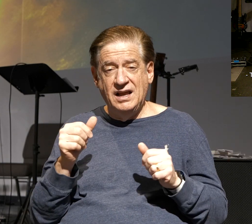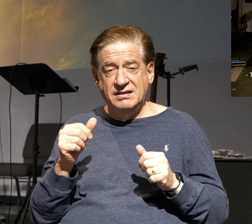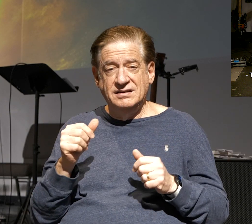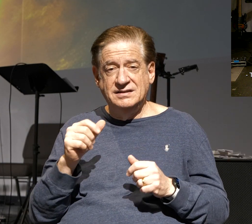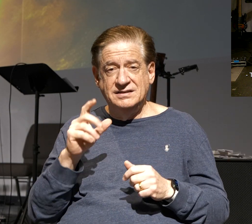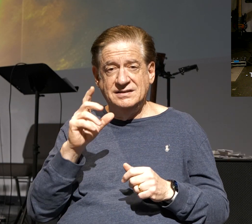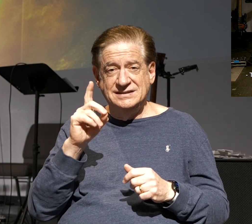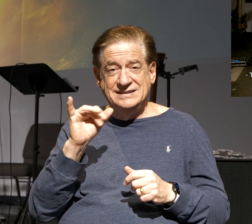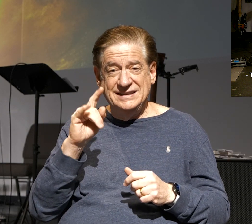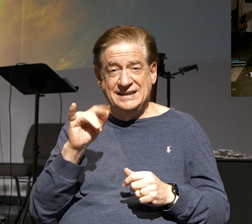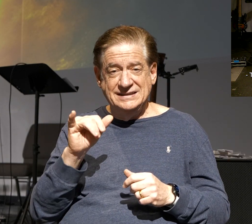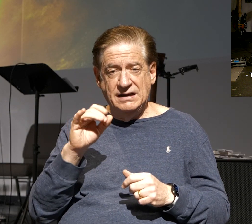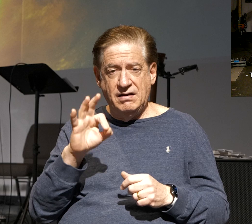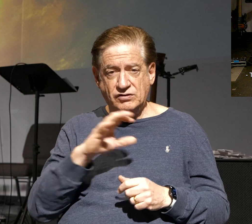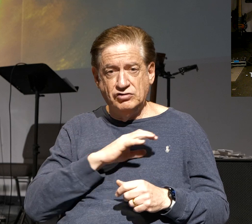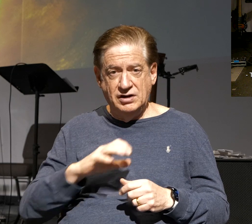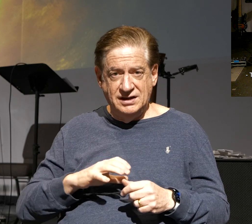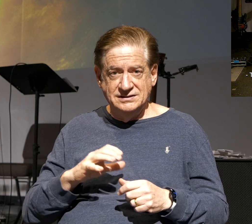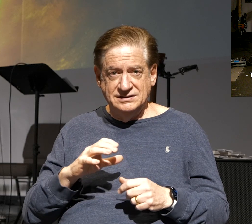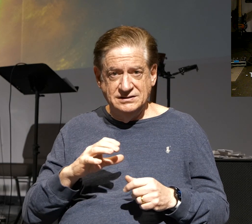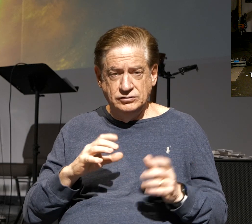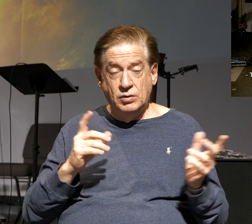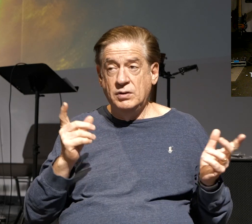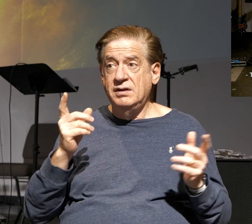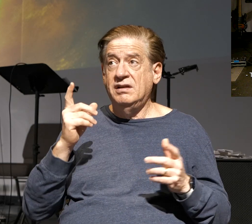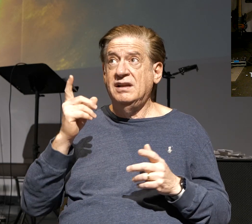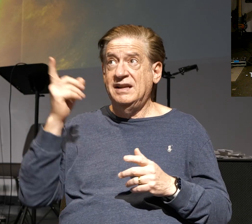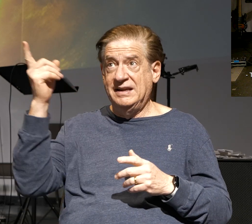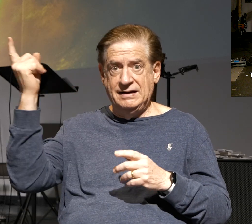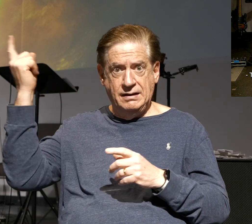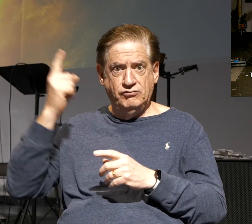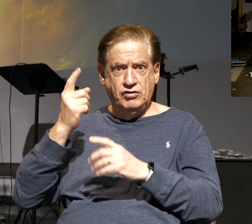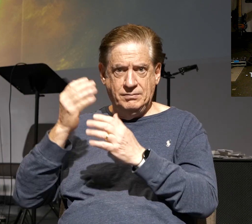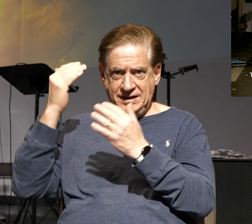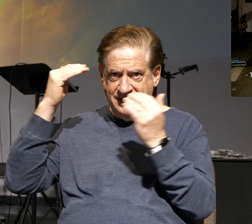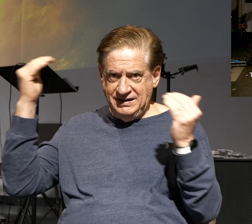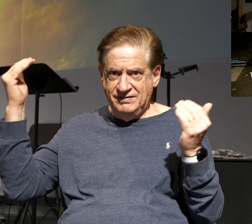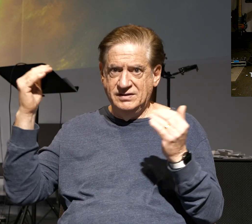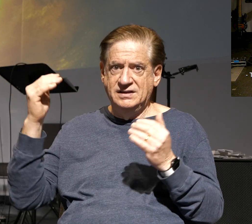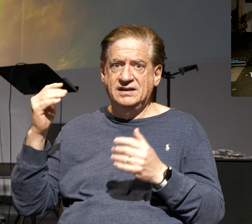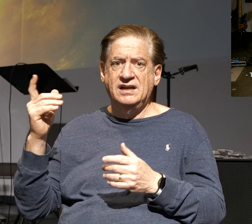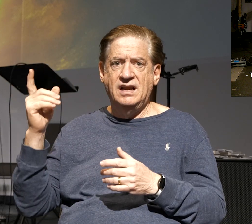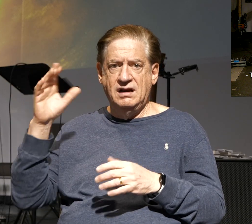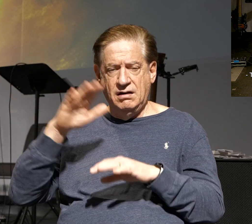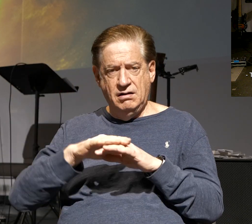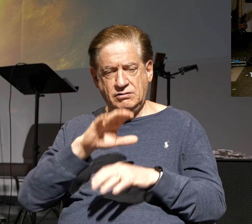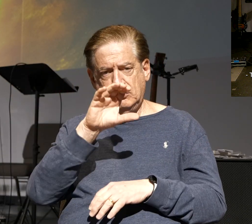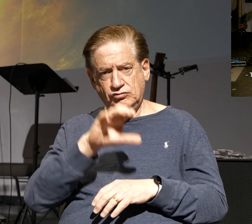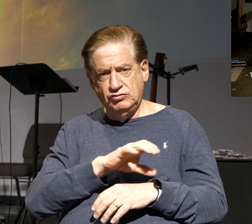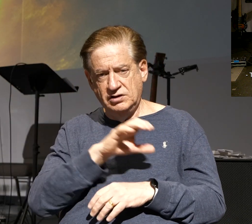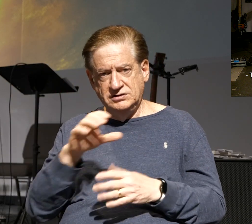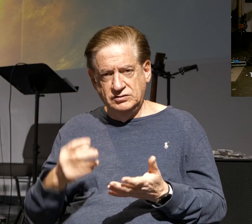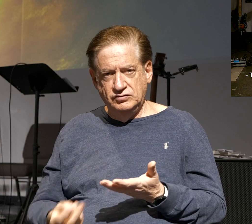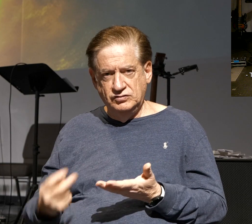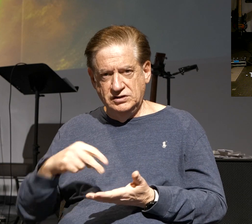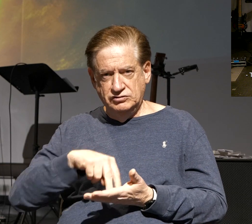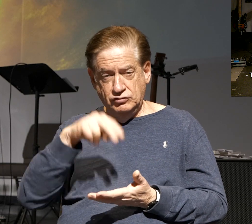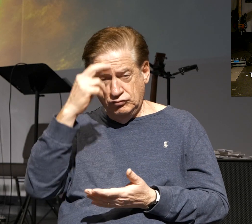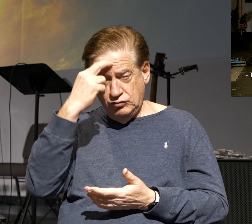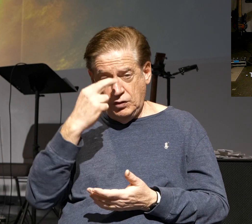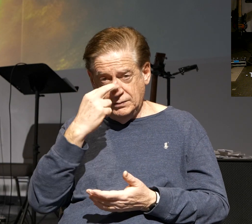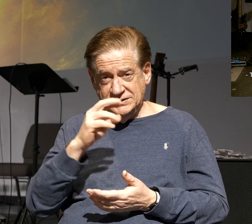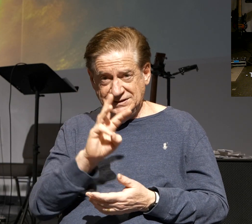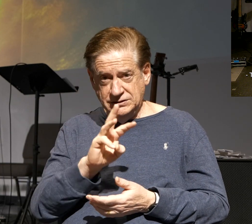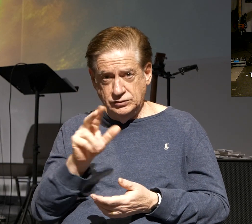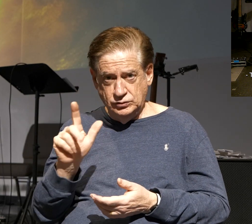to earth through Jesus Christ and then His work, cross and resurrection of Jesus Christ. So Romans 6.23 says, for the